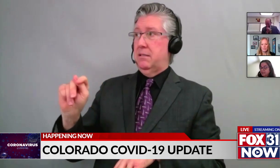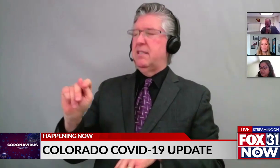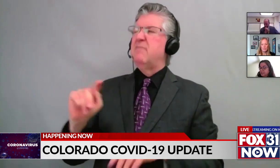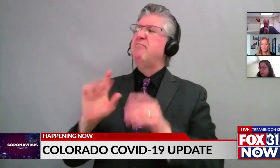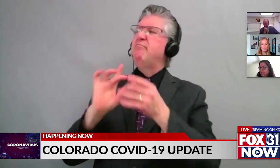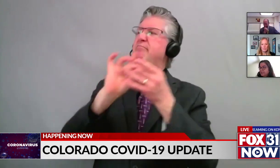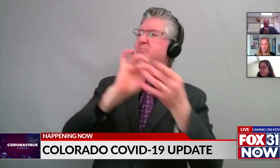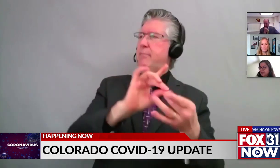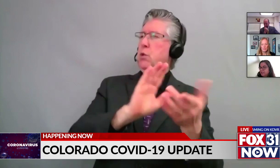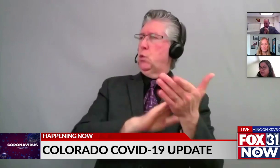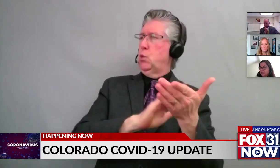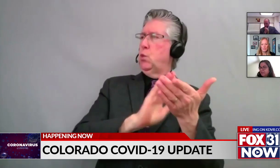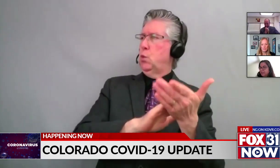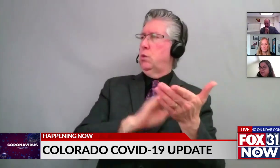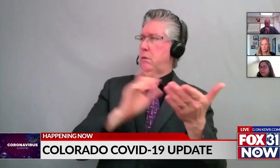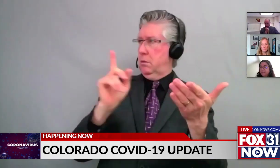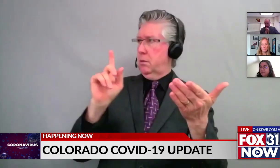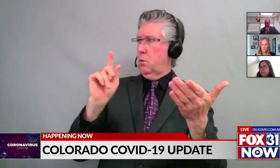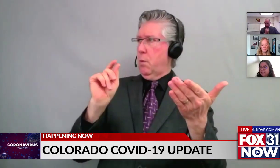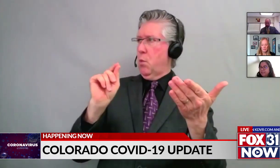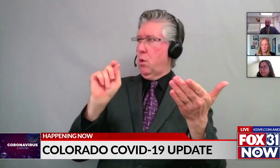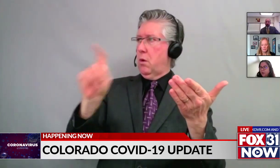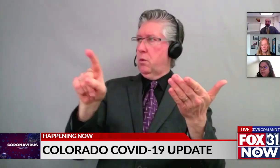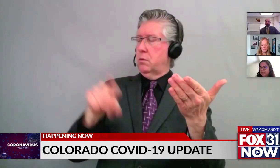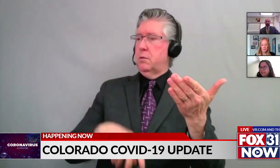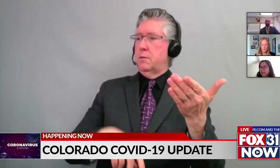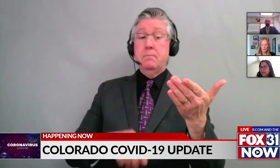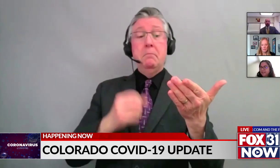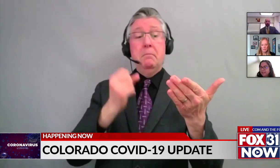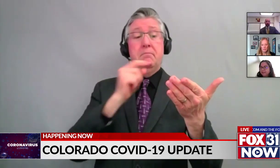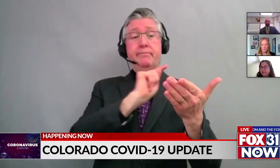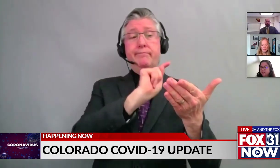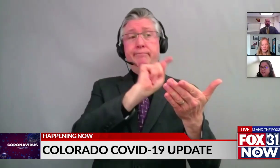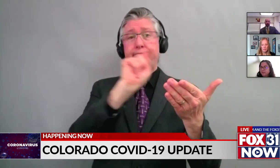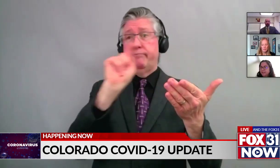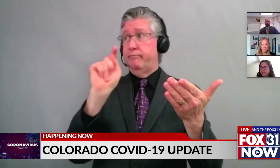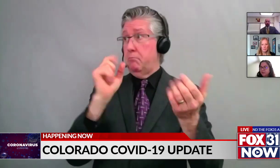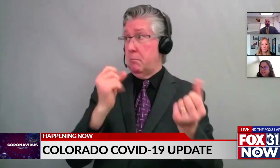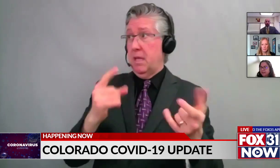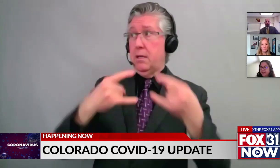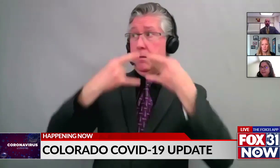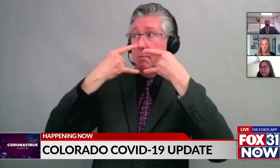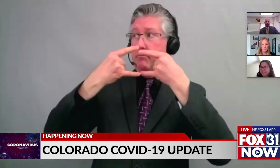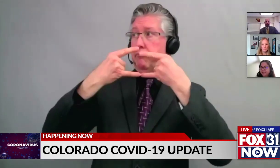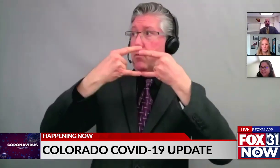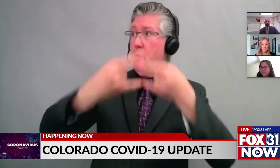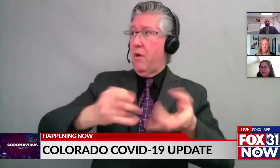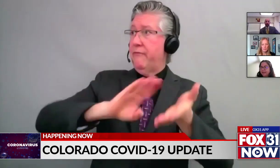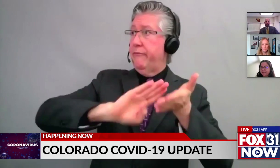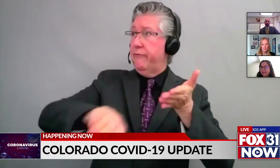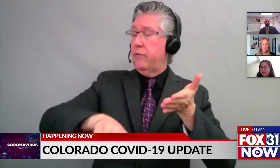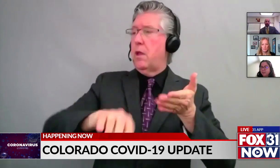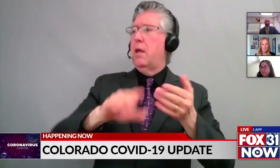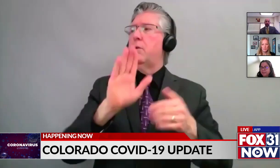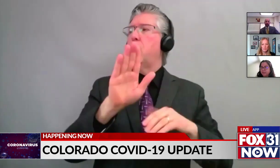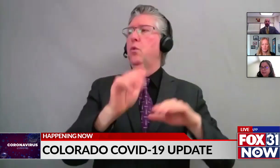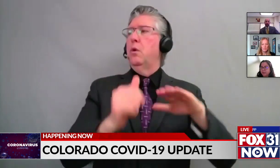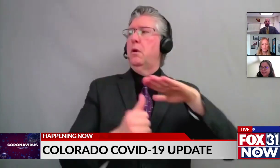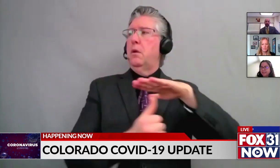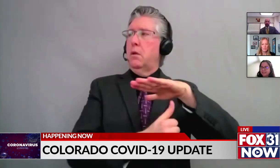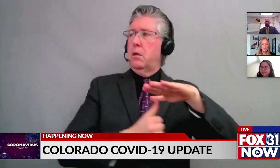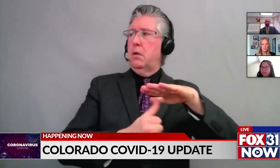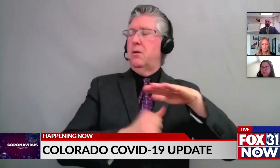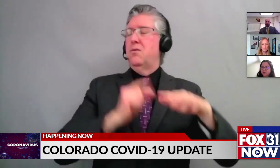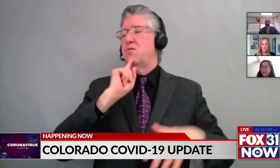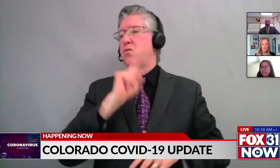addition. So we've seen a lot of schools lifting their mask mandates, and they're also changing their quarantine procedures, saying that they would only